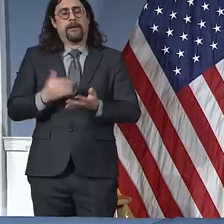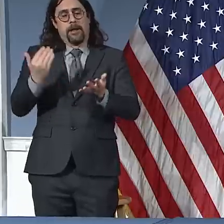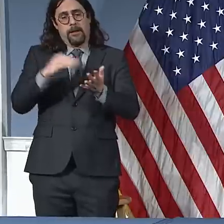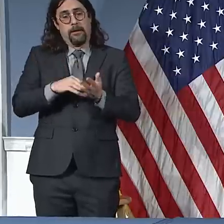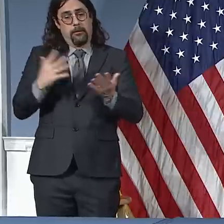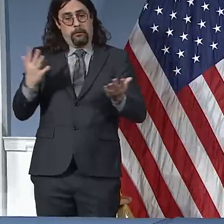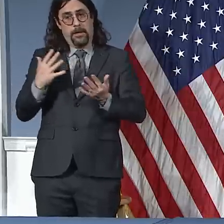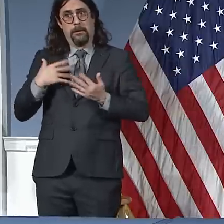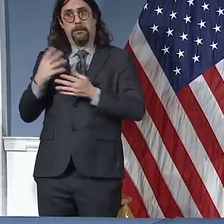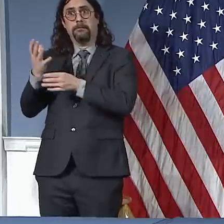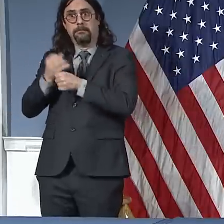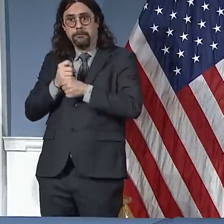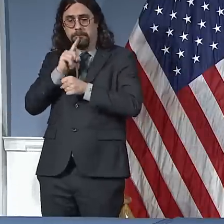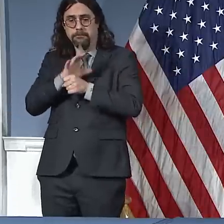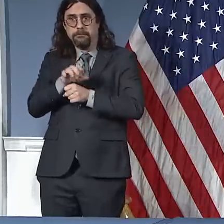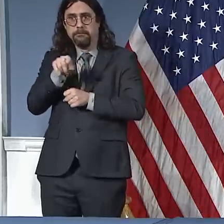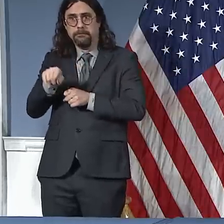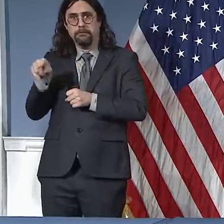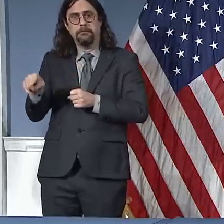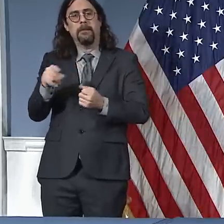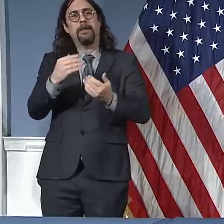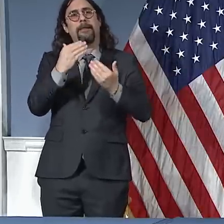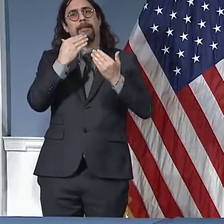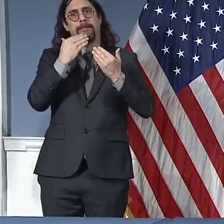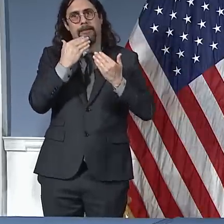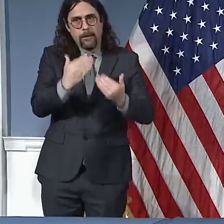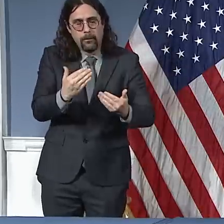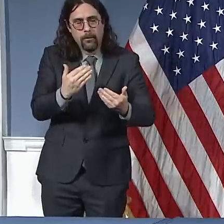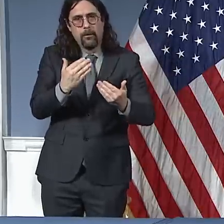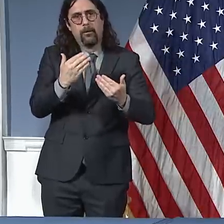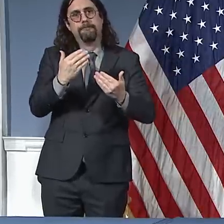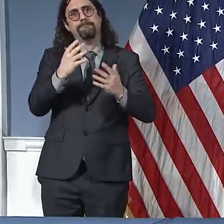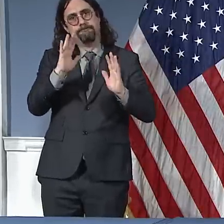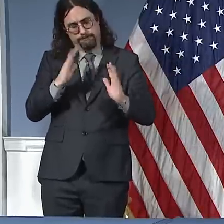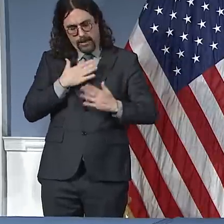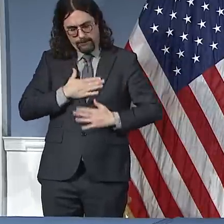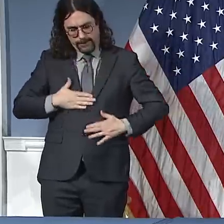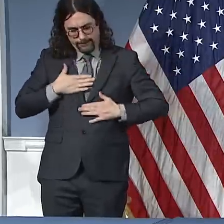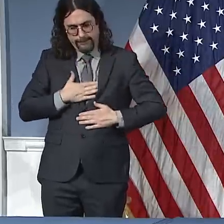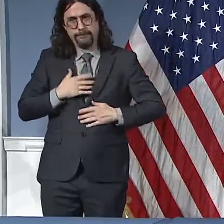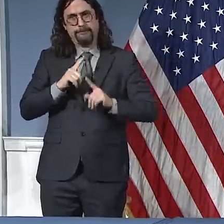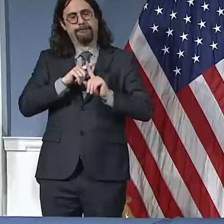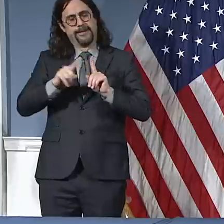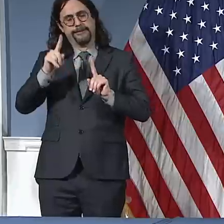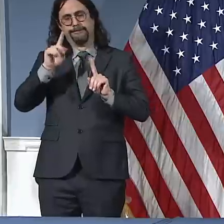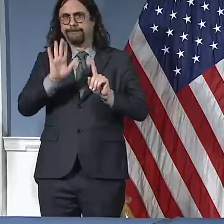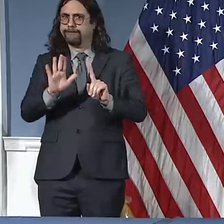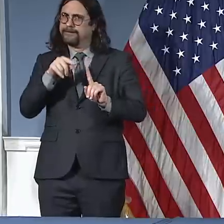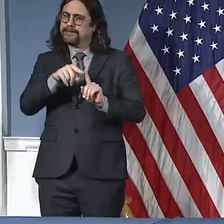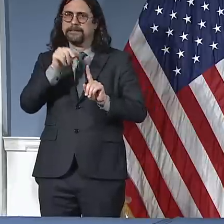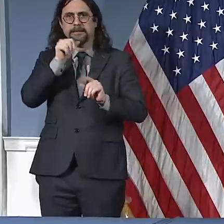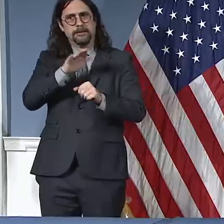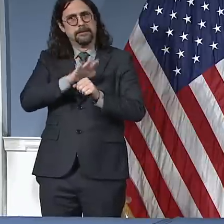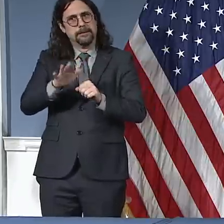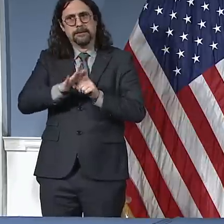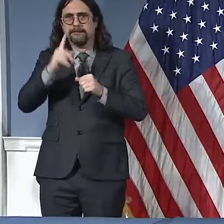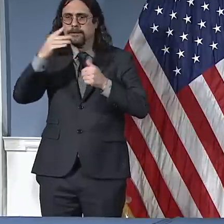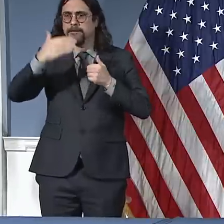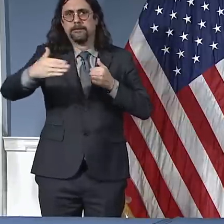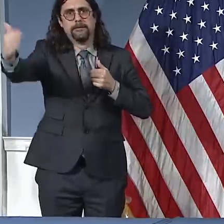week in April, even with this new supply. doesn't guarantee we'll get through April, that first week. This is a race against time.